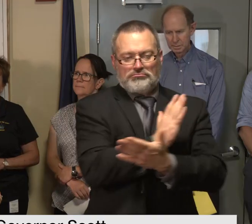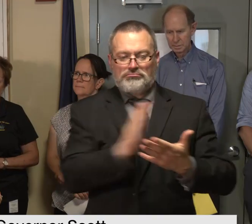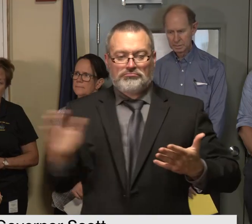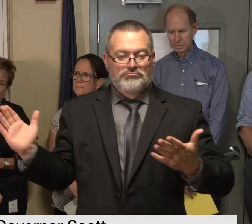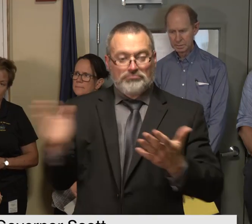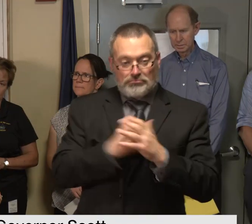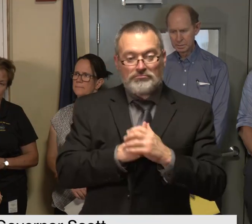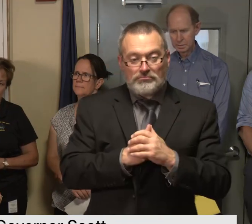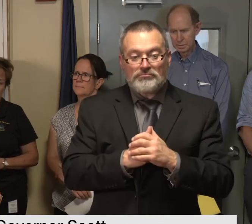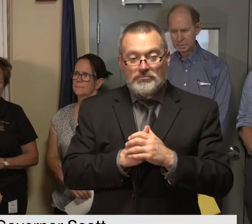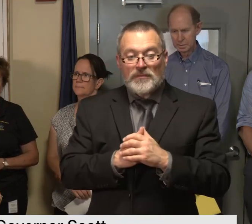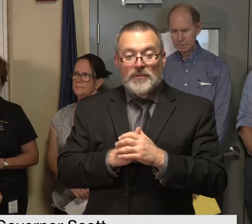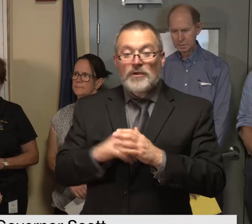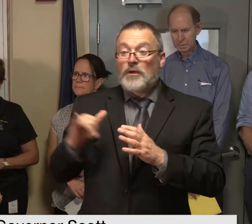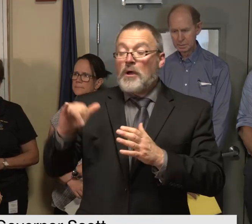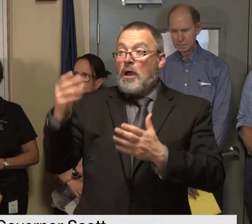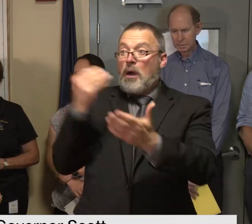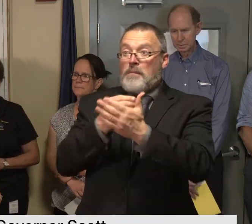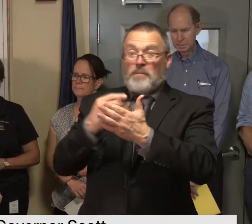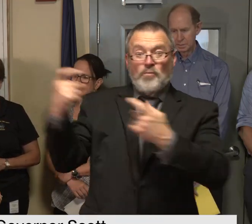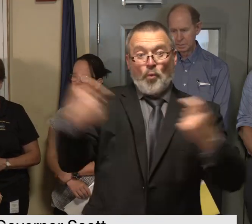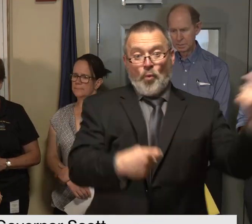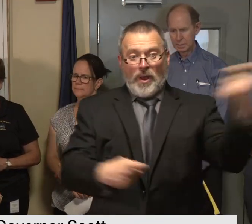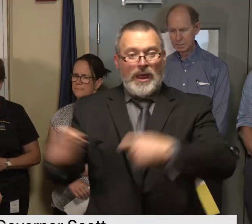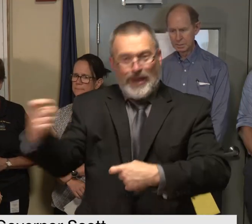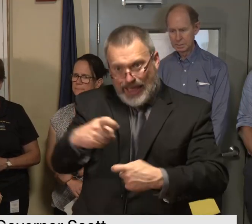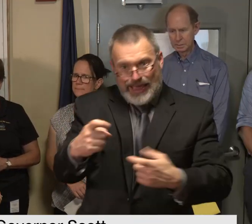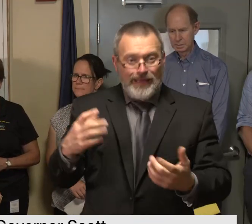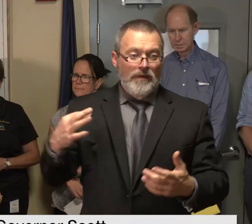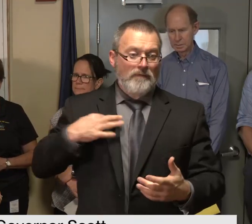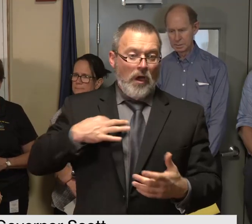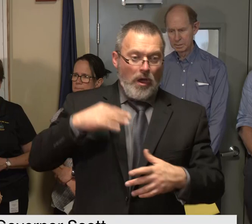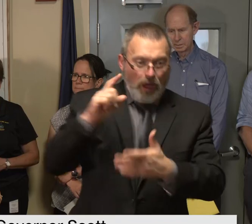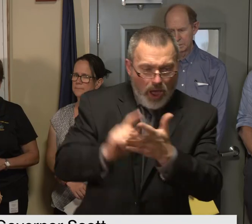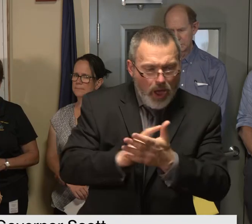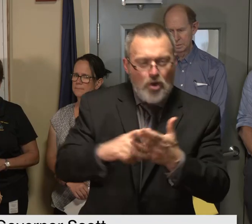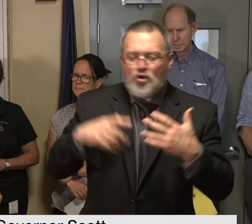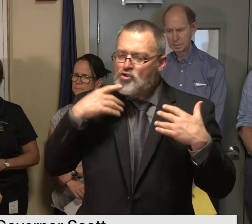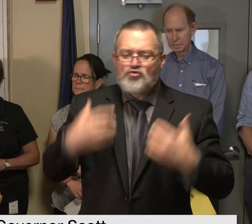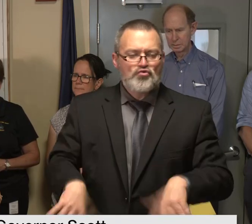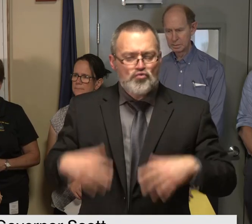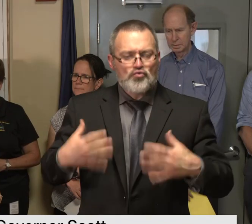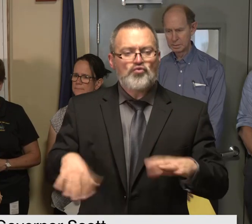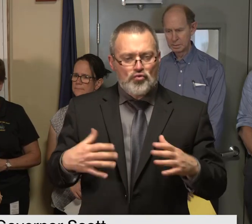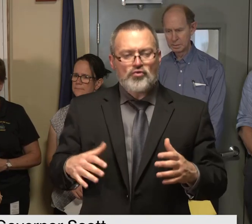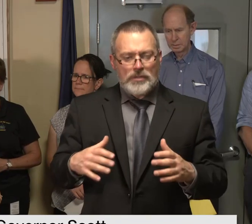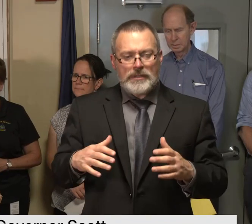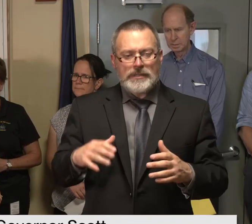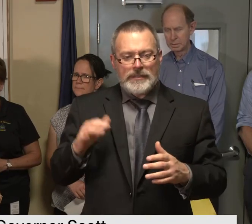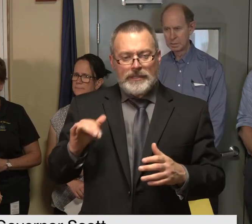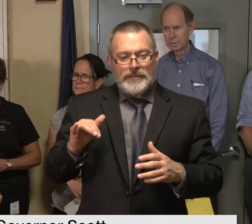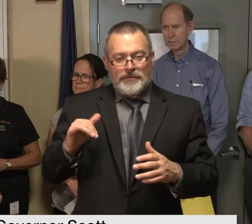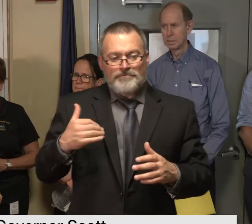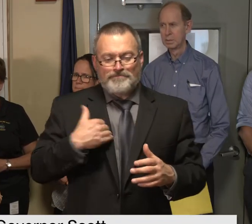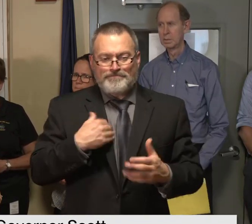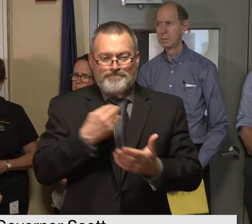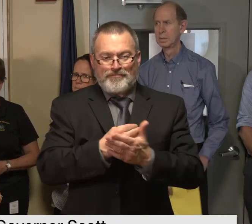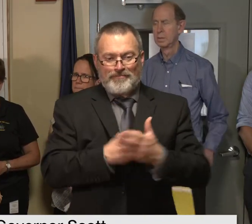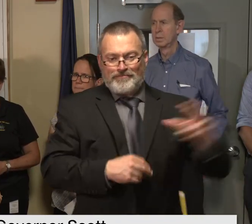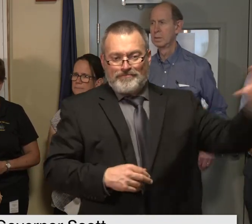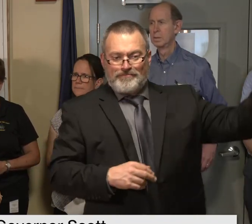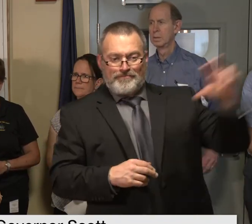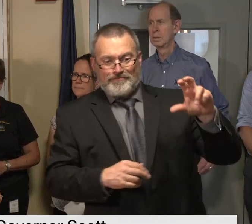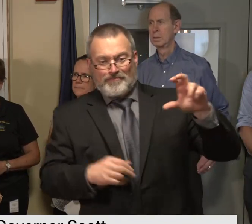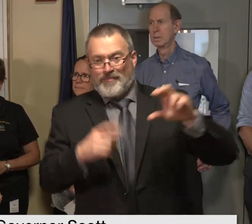um support uh again after last year's flood we got significant help through uh the generosity